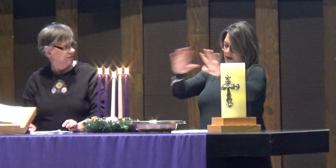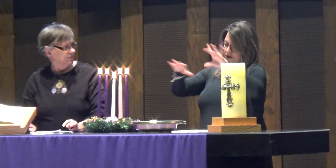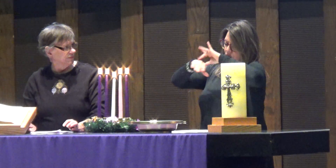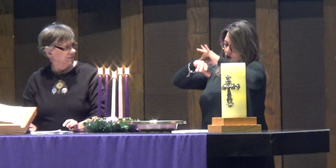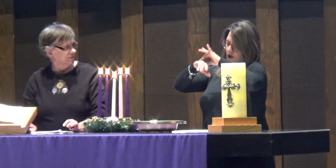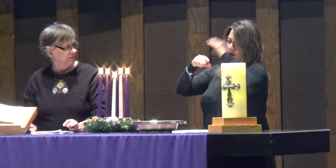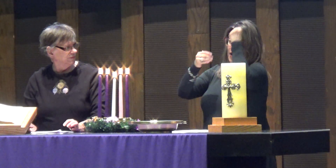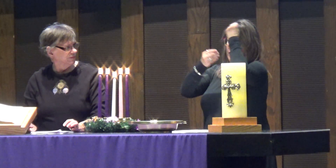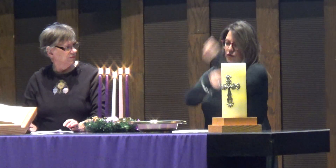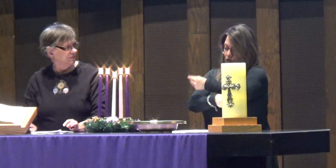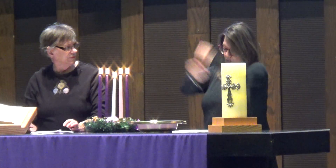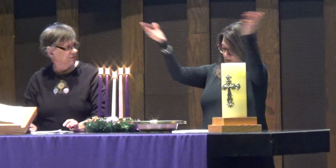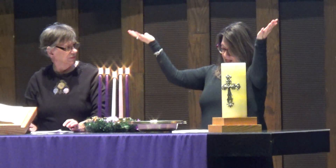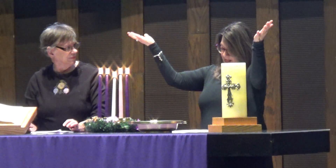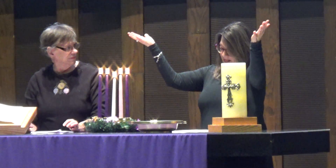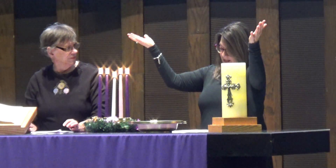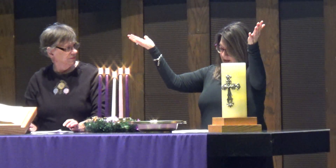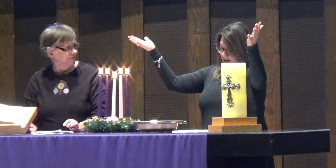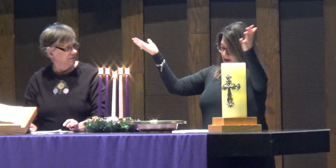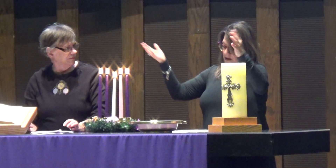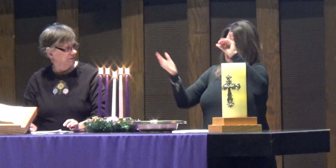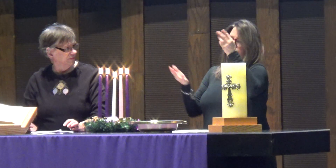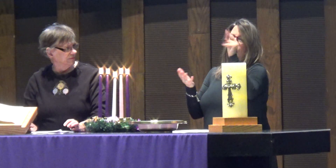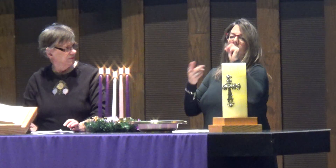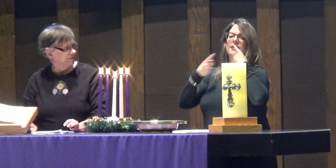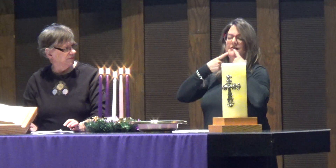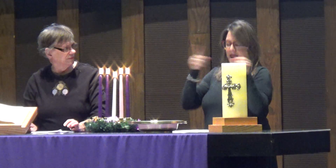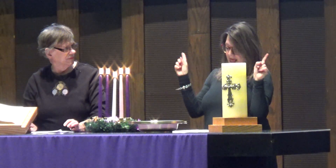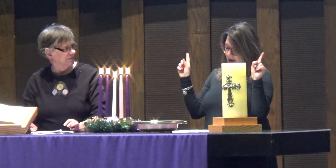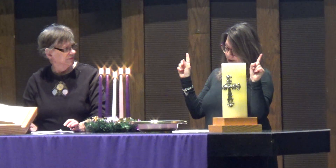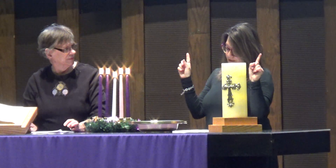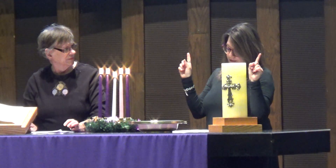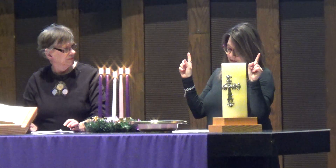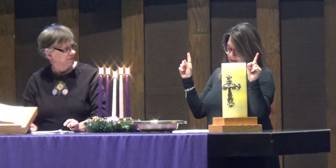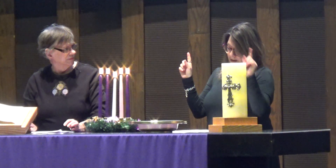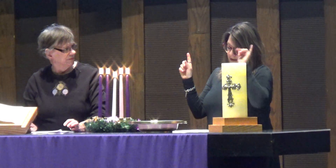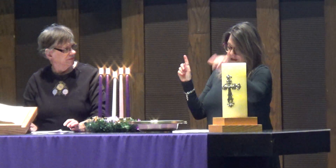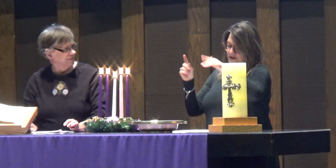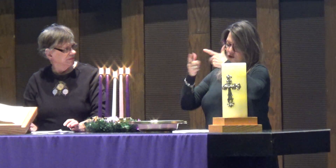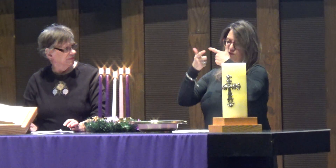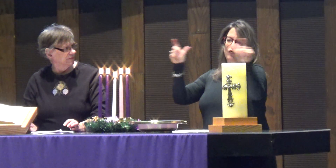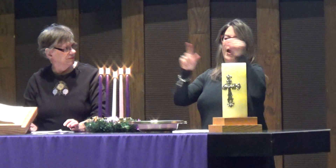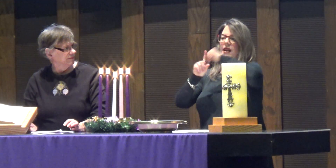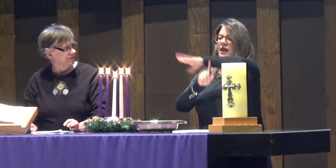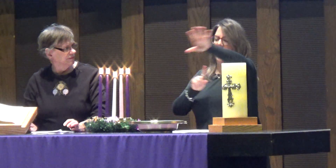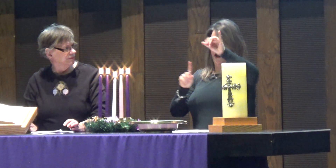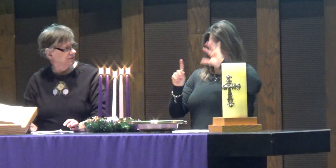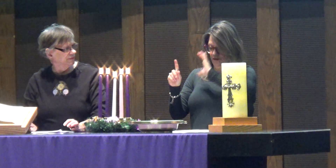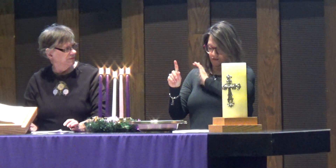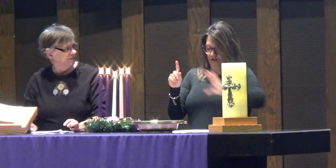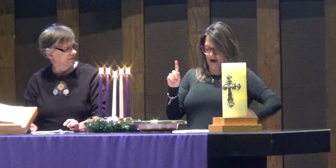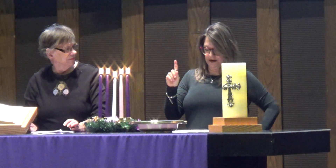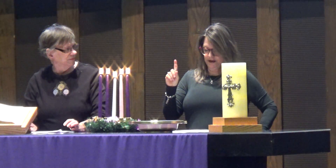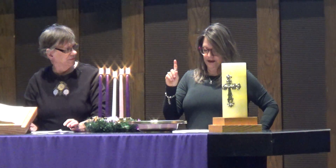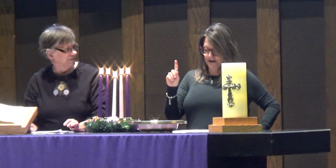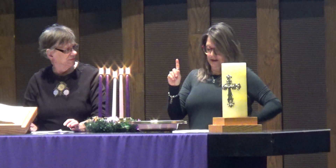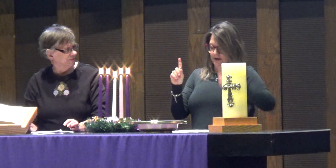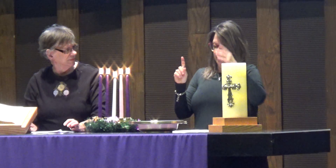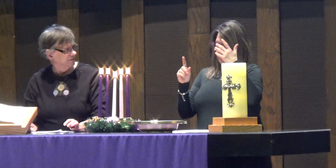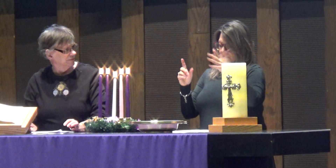Glory, peace on earth, and good will. John declared that this great light is